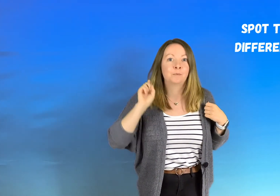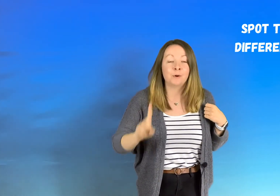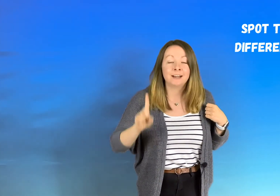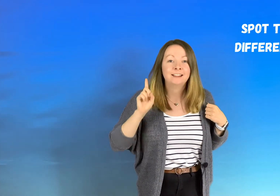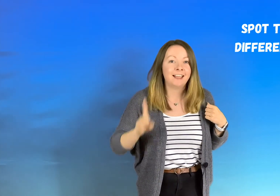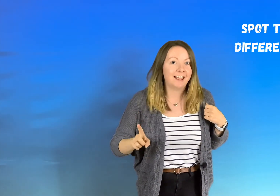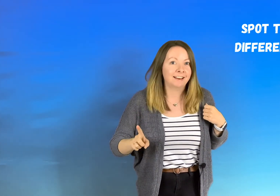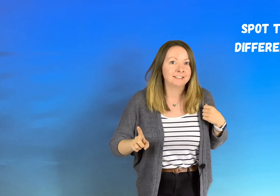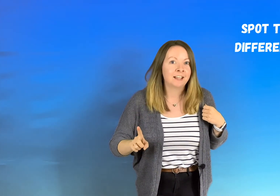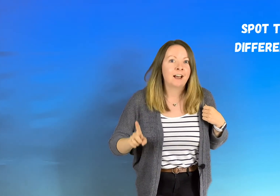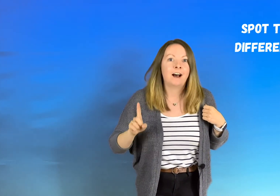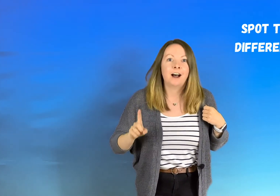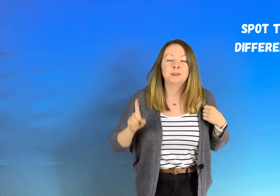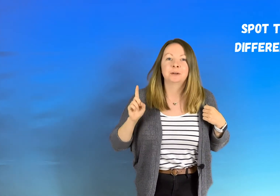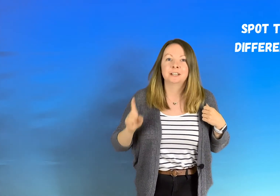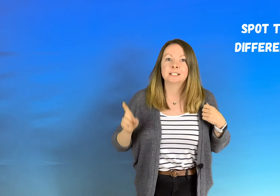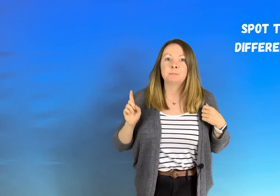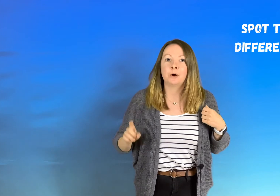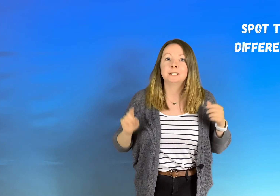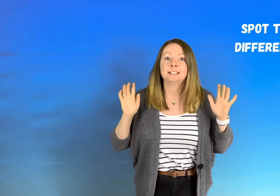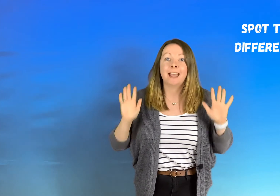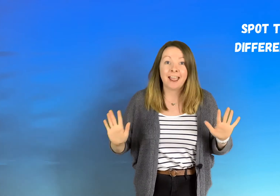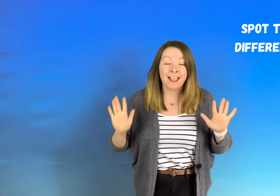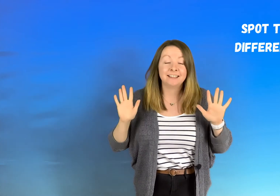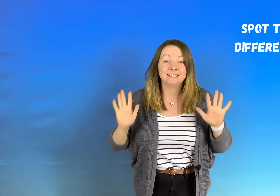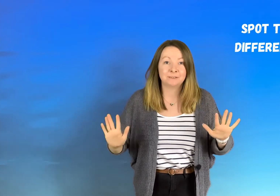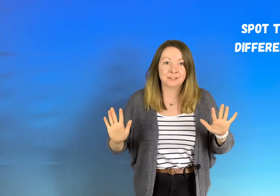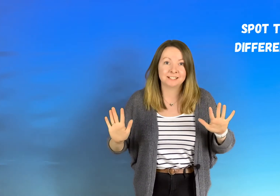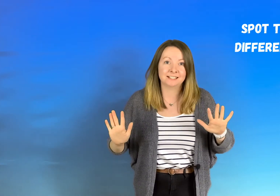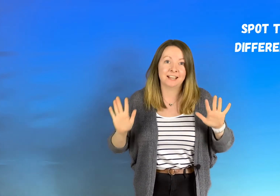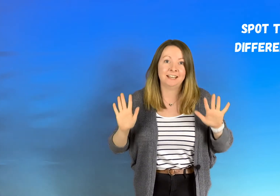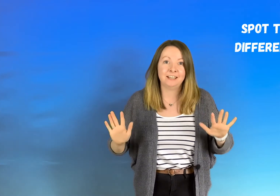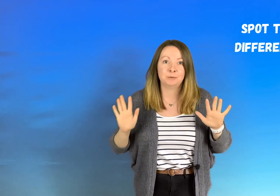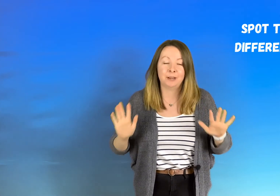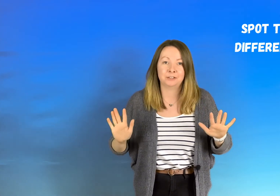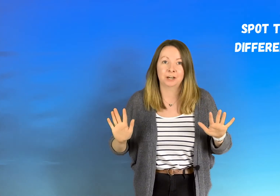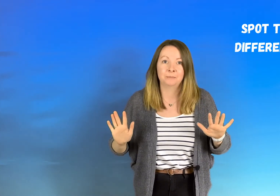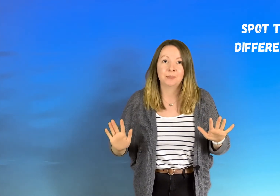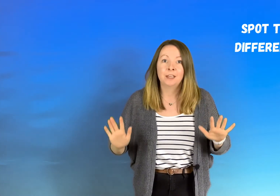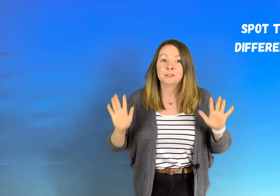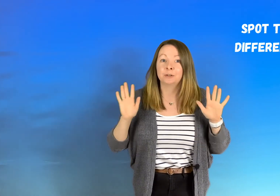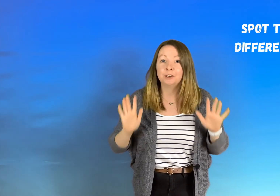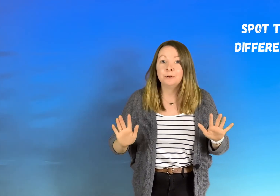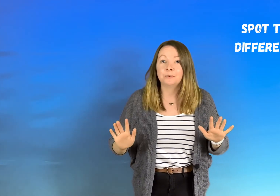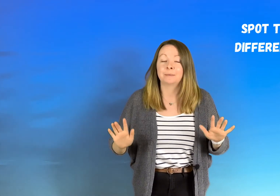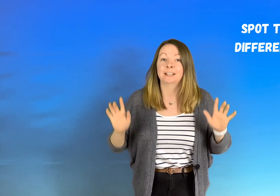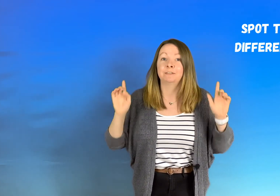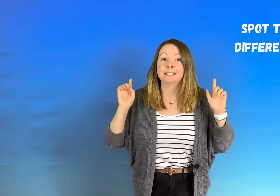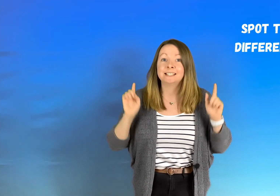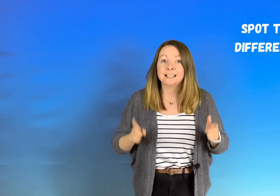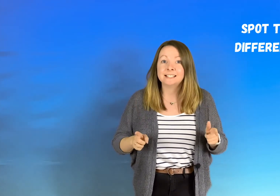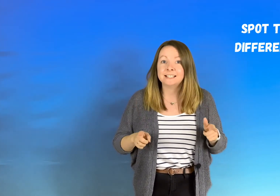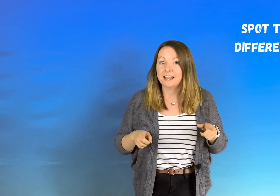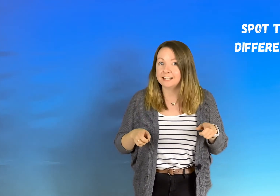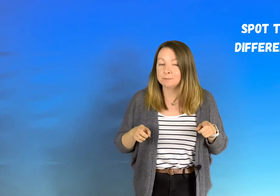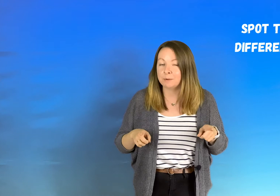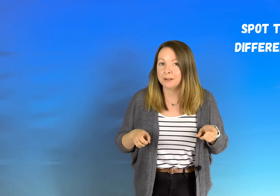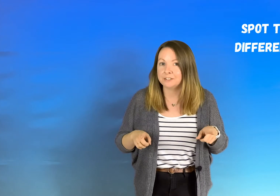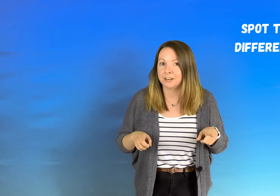one at the end and we're going to spot 10 differences in each picture so here we go I'm going to give you 60 seconds per picture